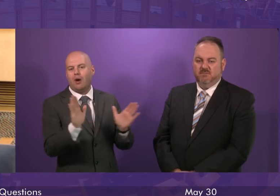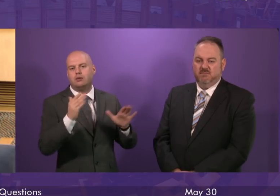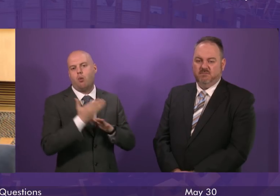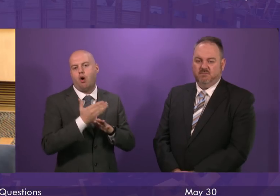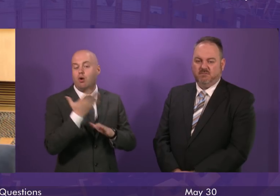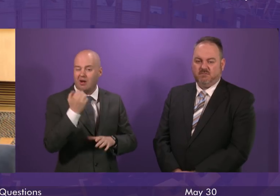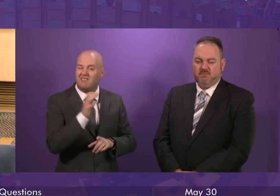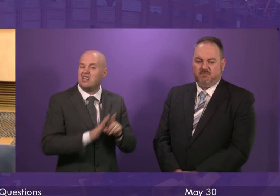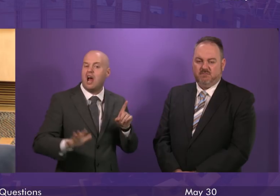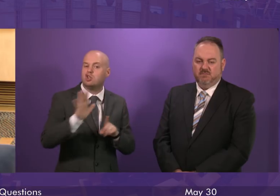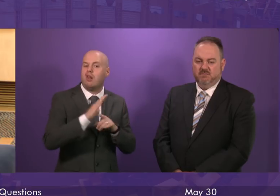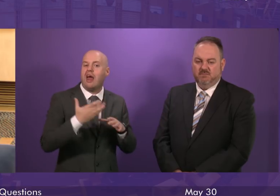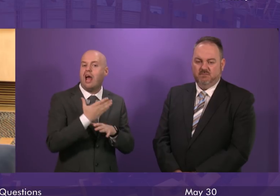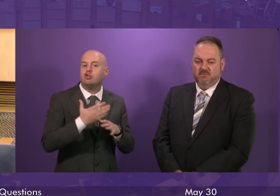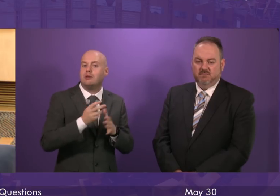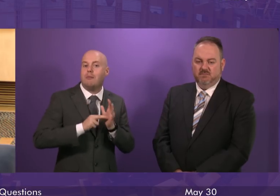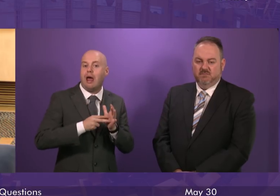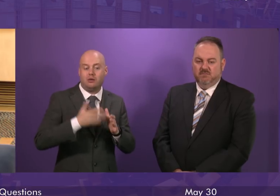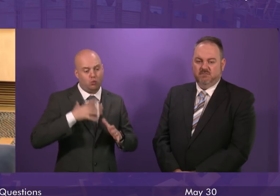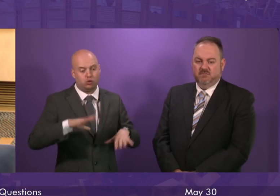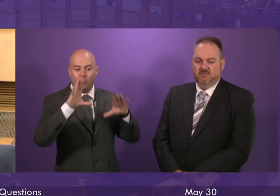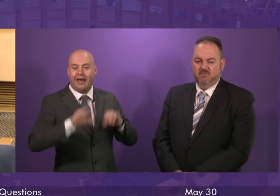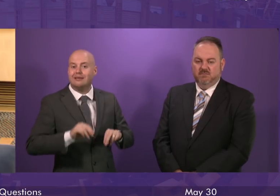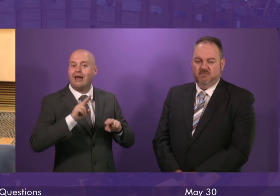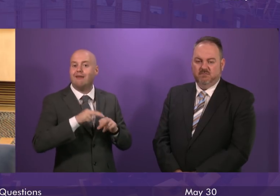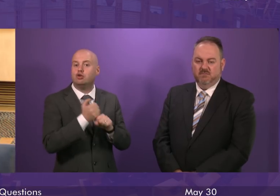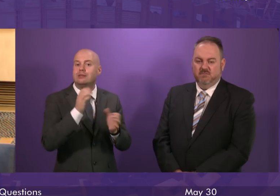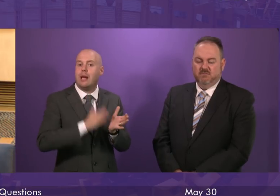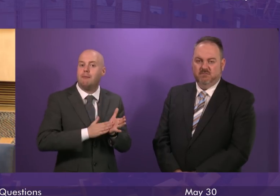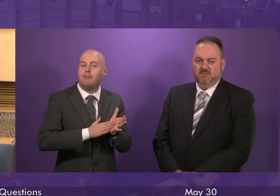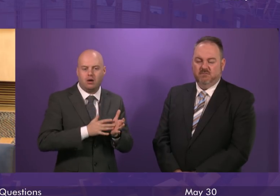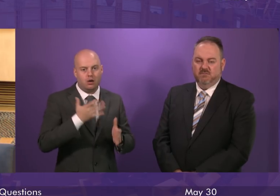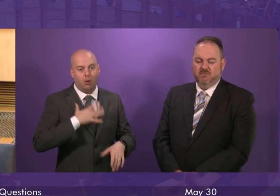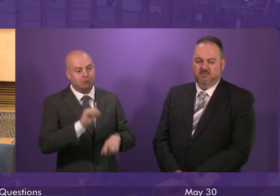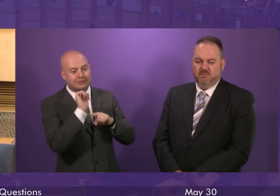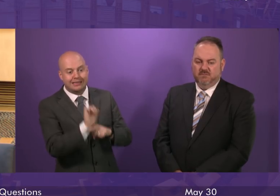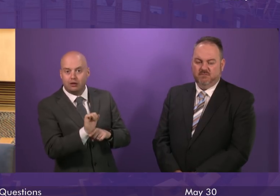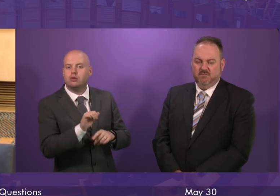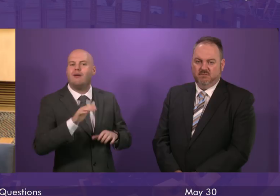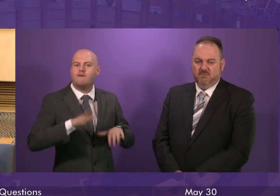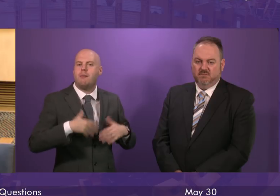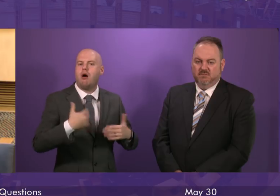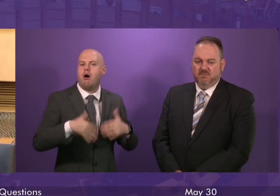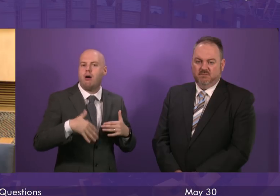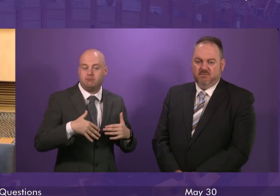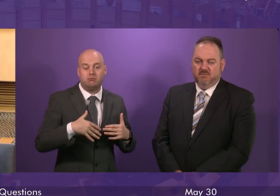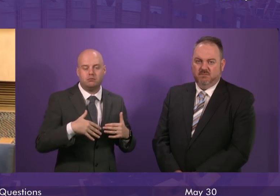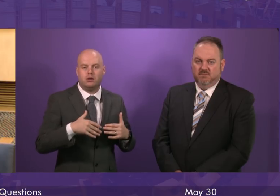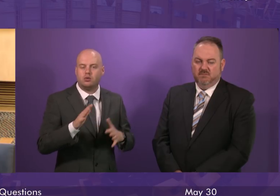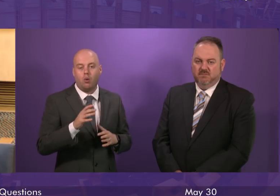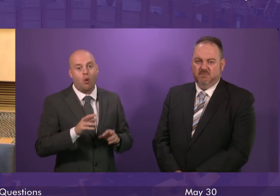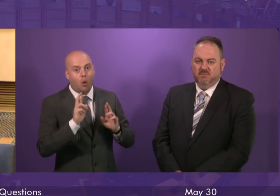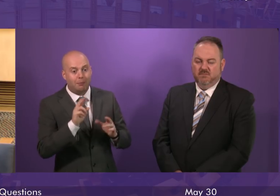plan on ending FGM which focuses on prevention protection from harm and provision of services for women and girls but I hope